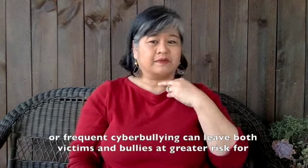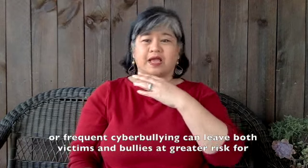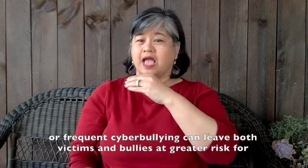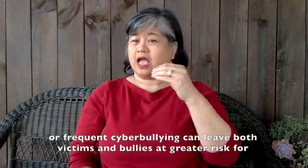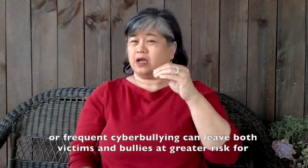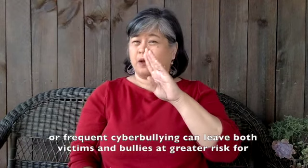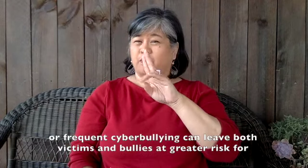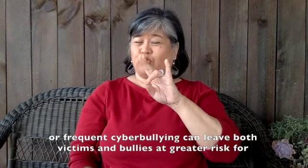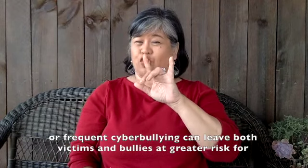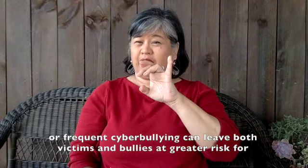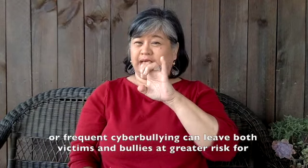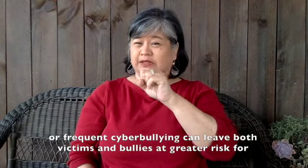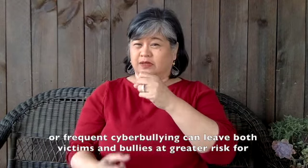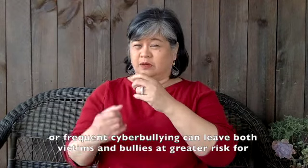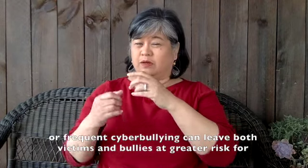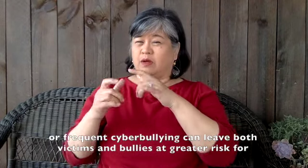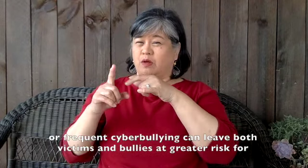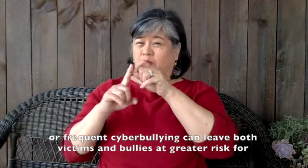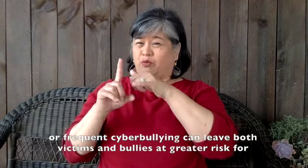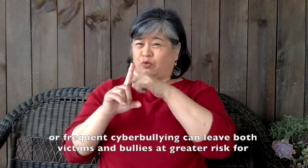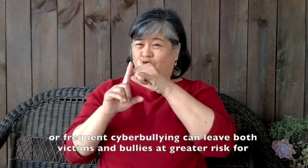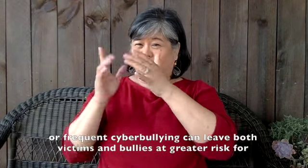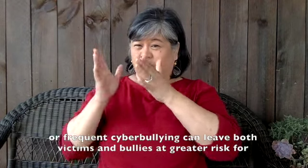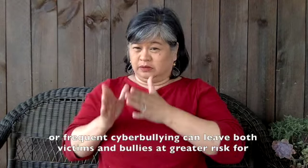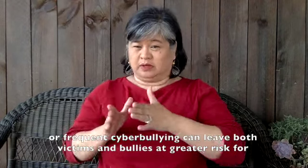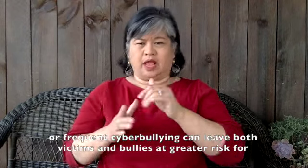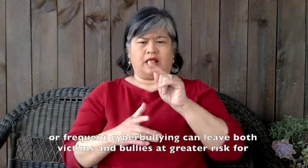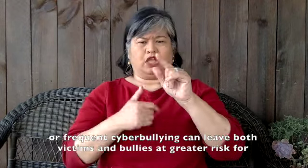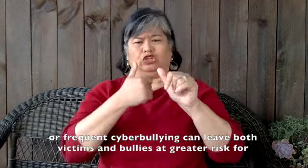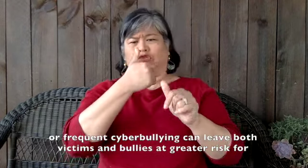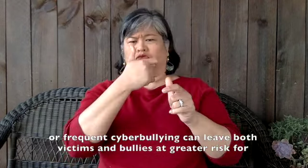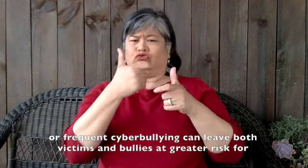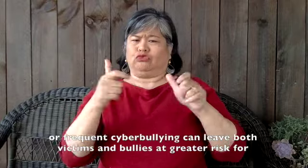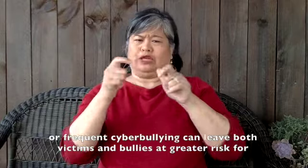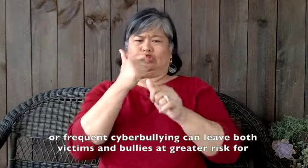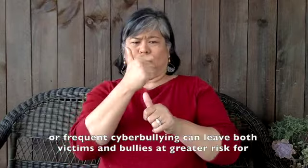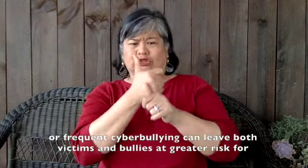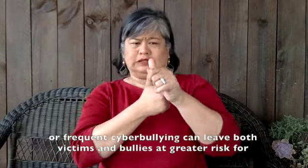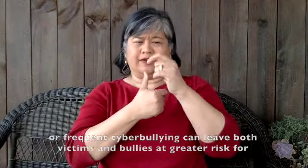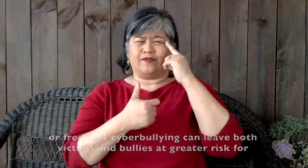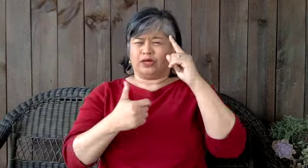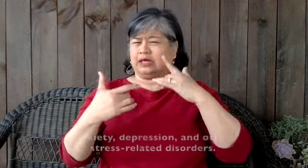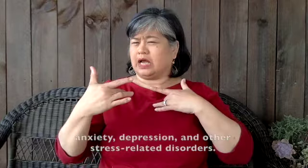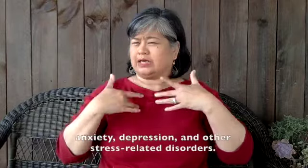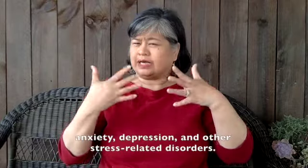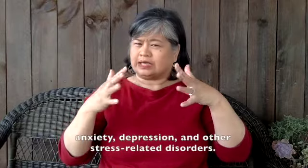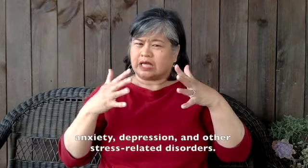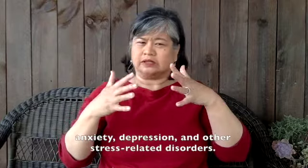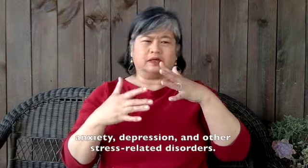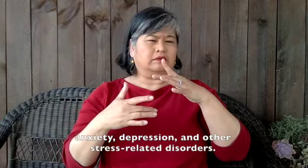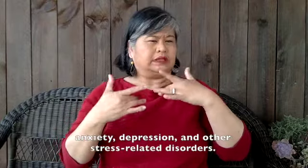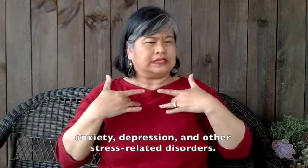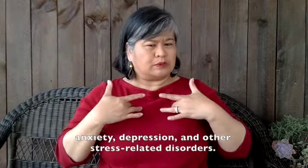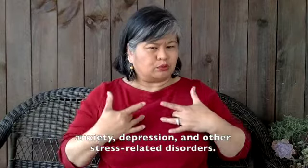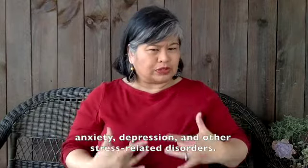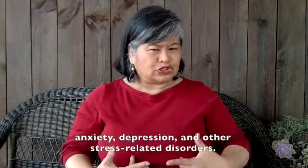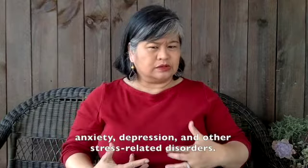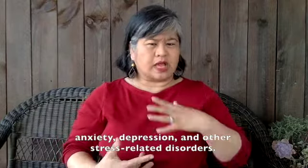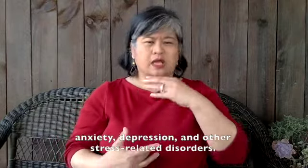for anxiety, depression,